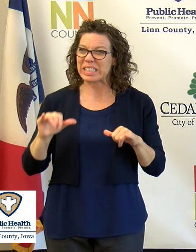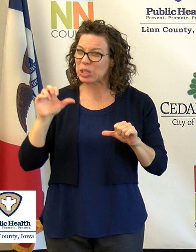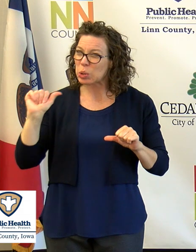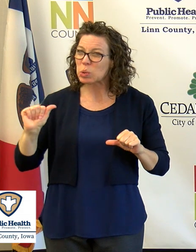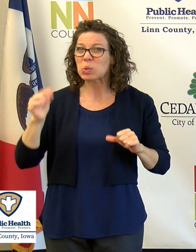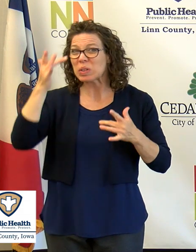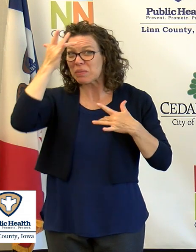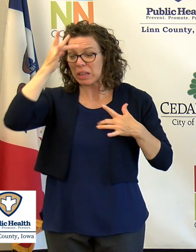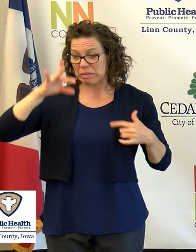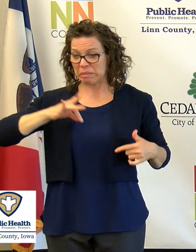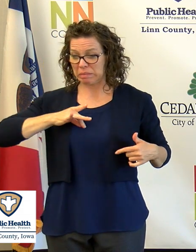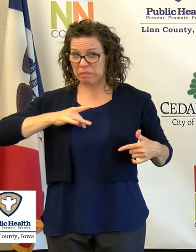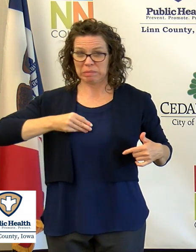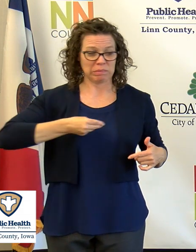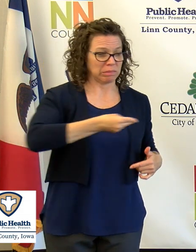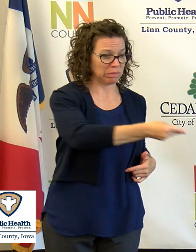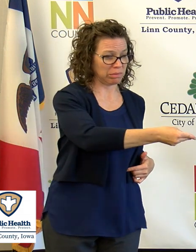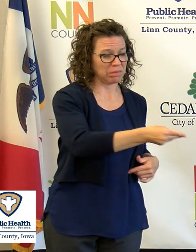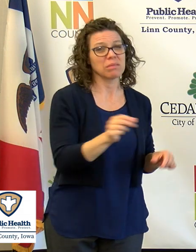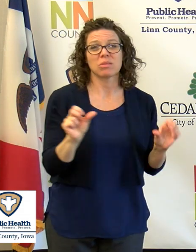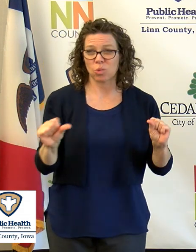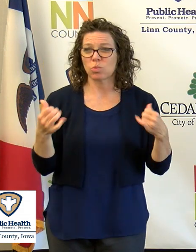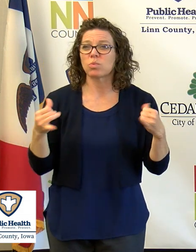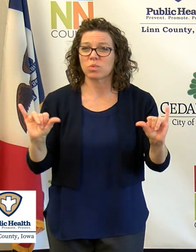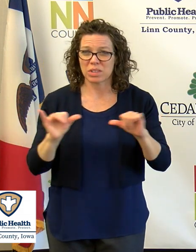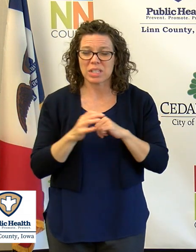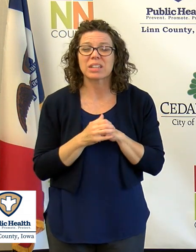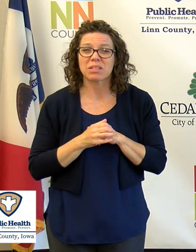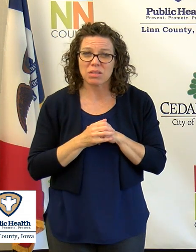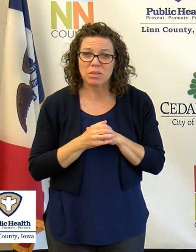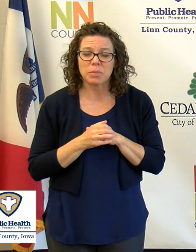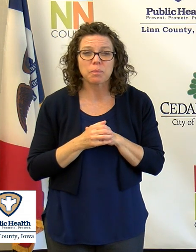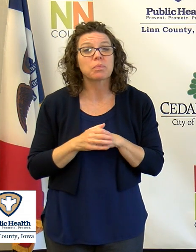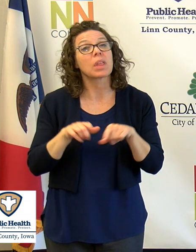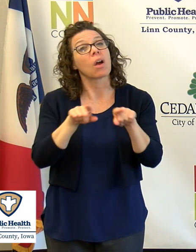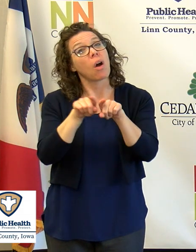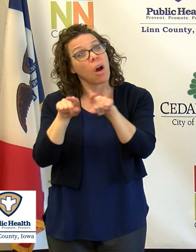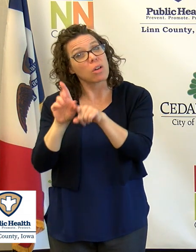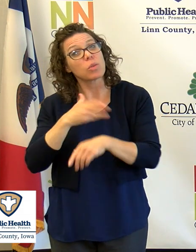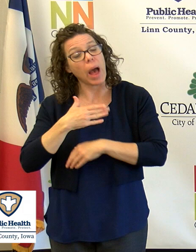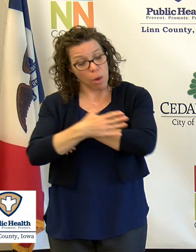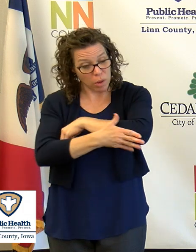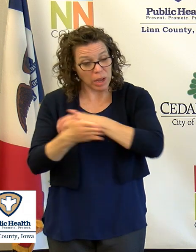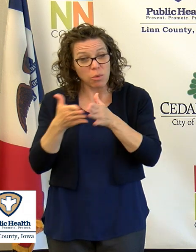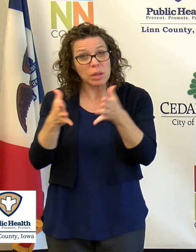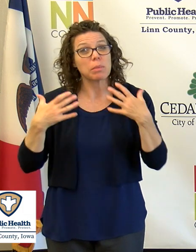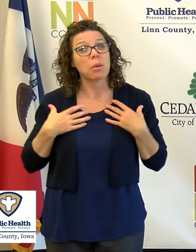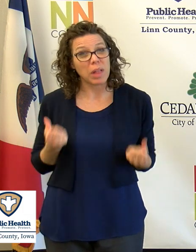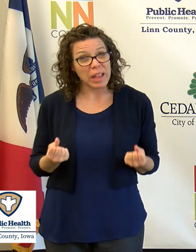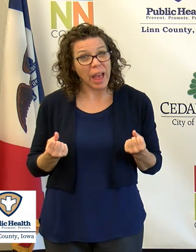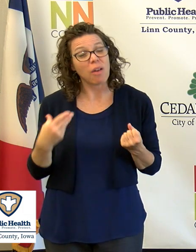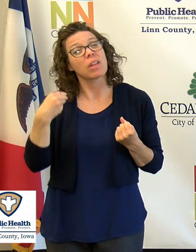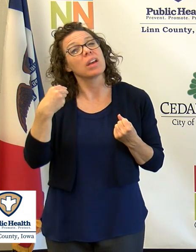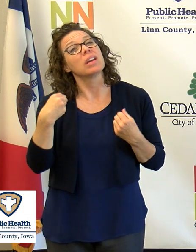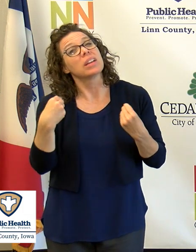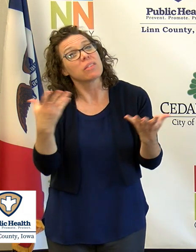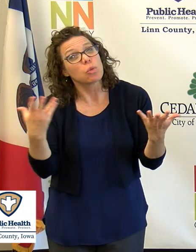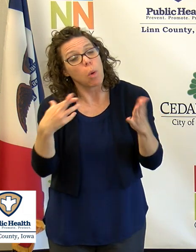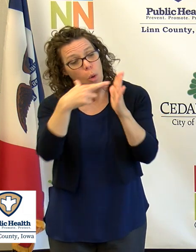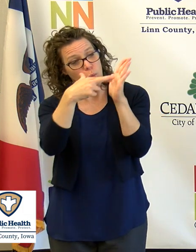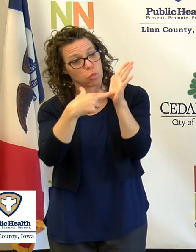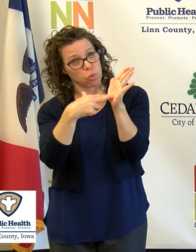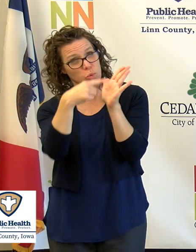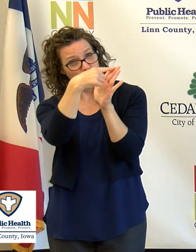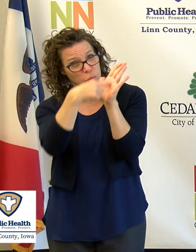and we should all be familiar with the guidelines given to us by our county health department. When you and I